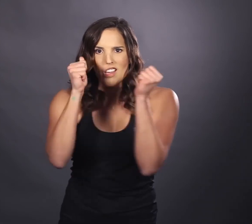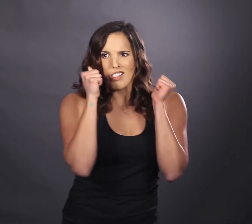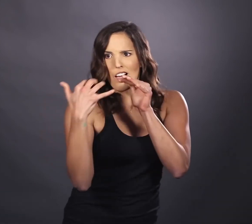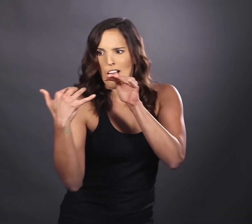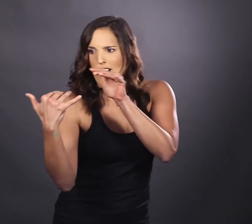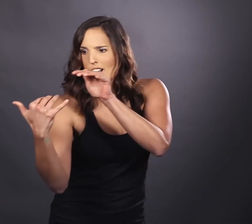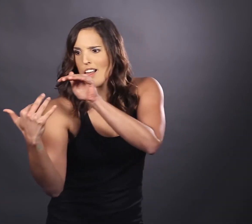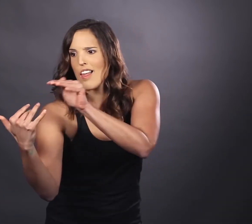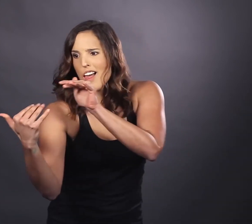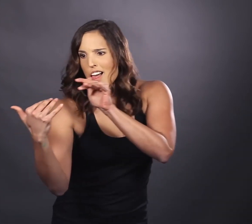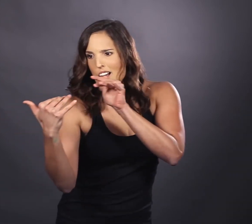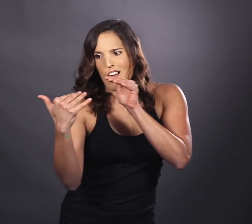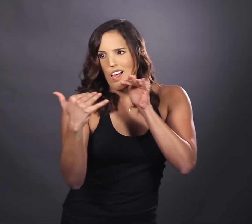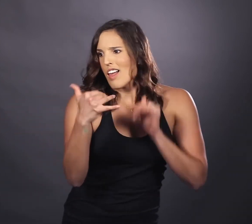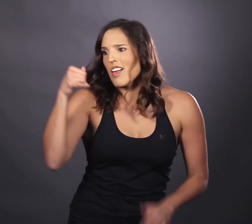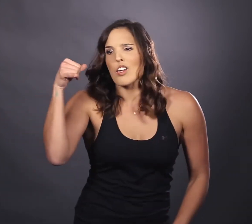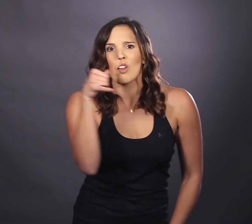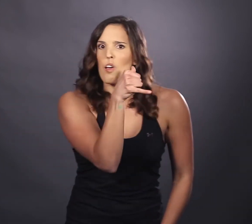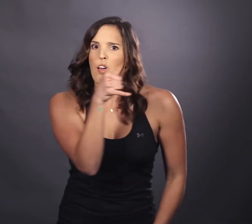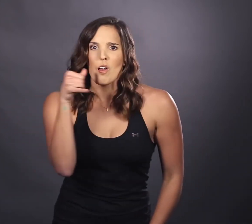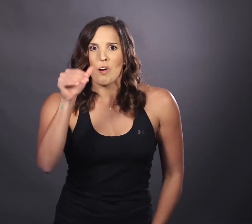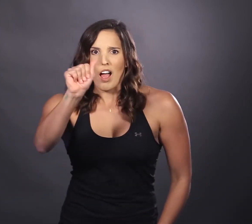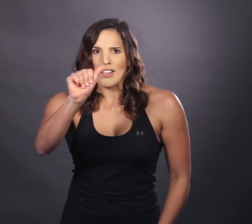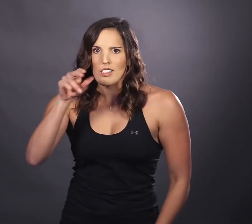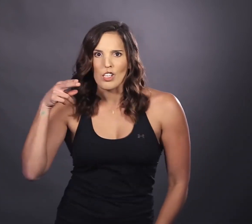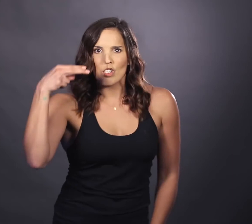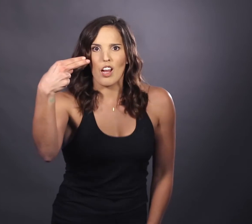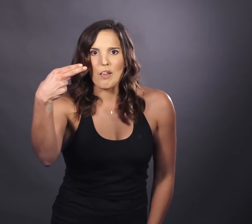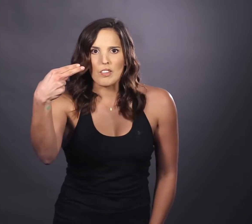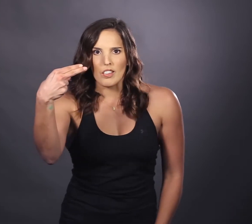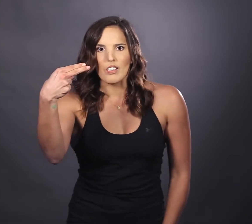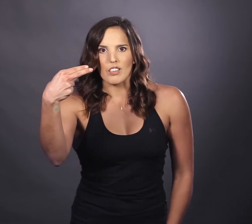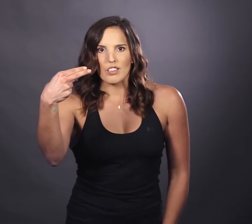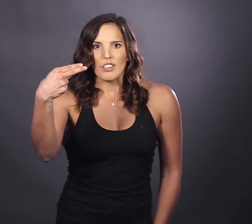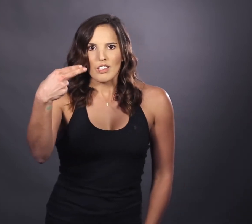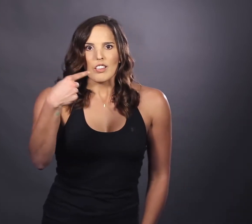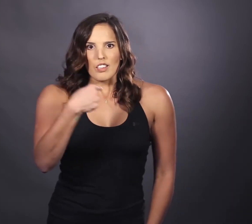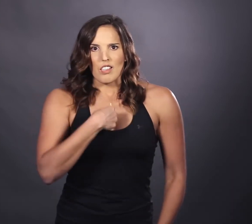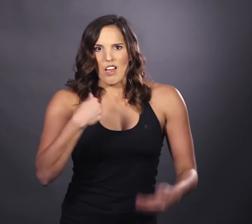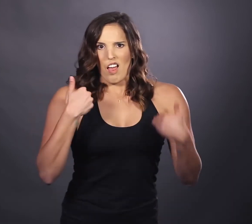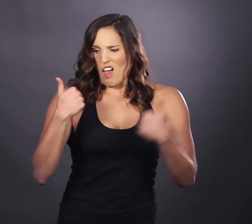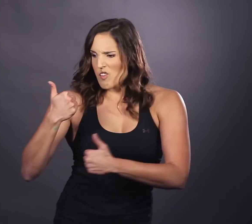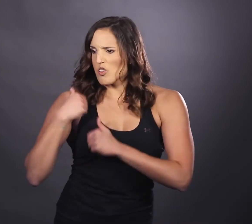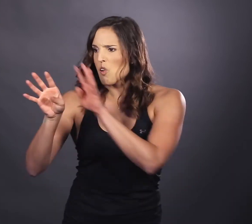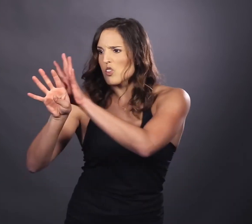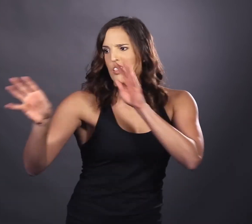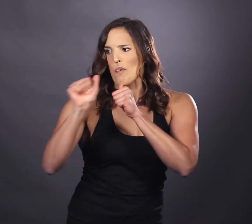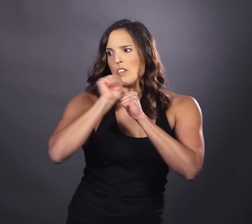tide Oh, Alexander Hamilton, I have soldiers that